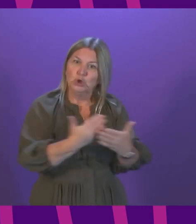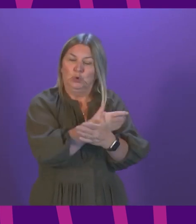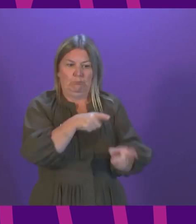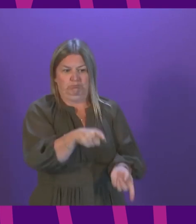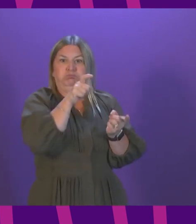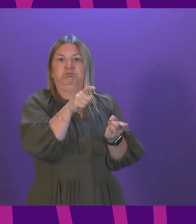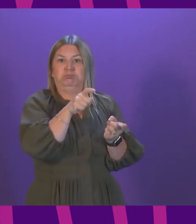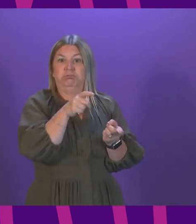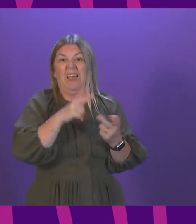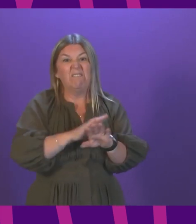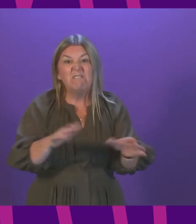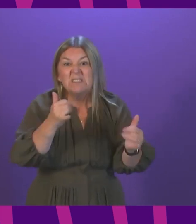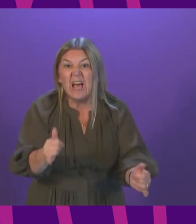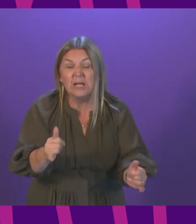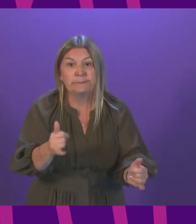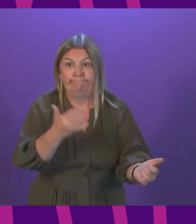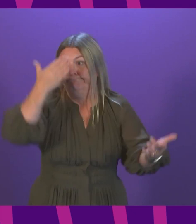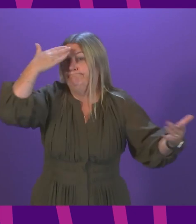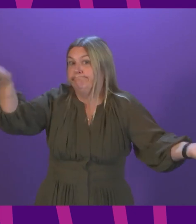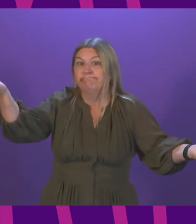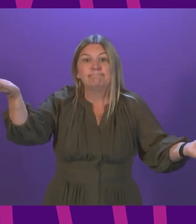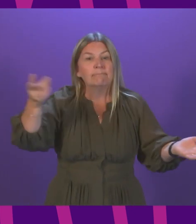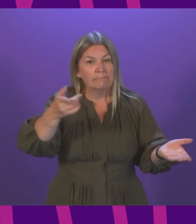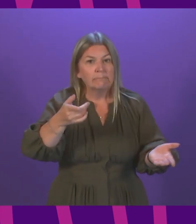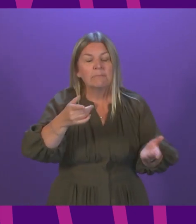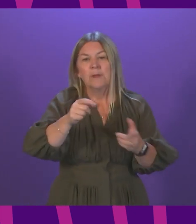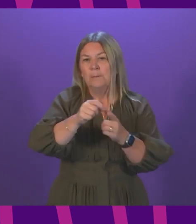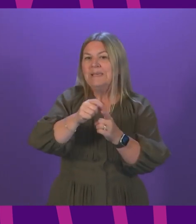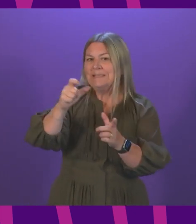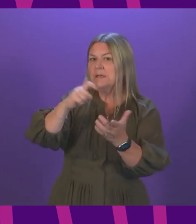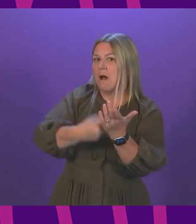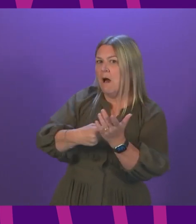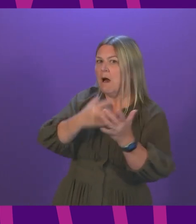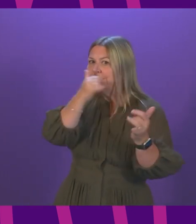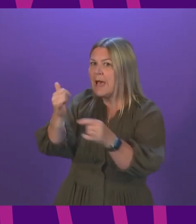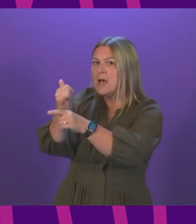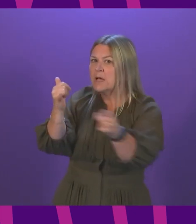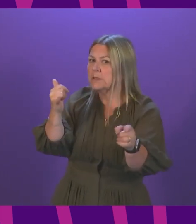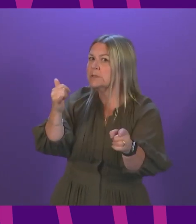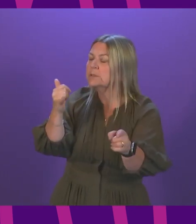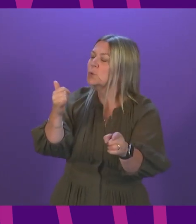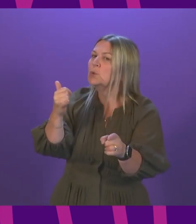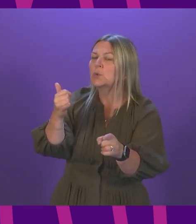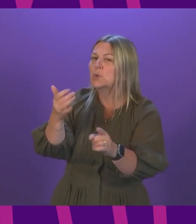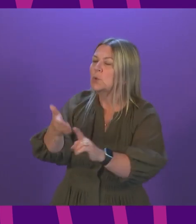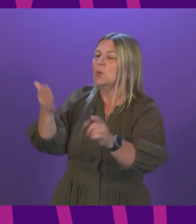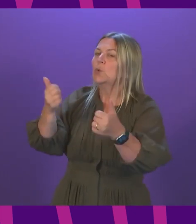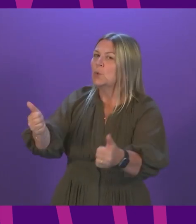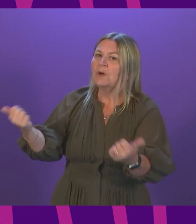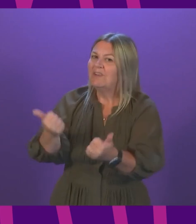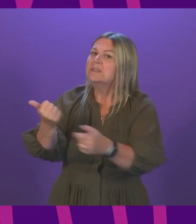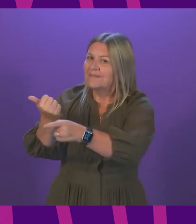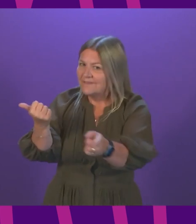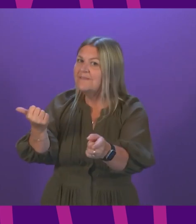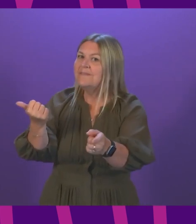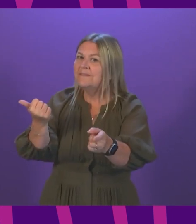presence of new variants. We also believe that the PCR tests and other highly sensitive tests currently required for testing are more effective